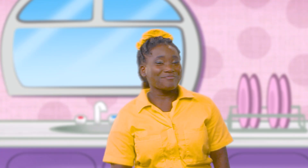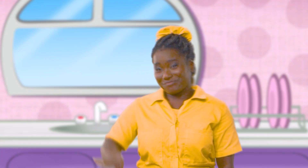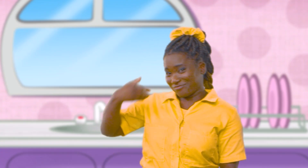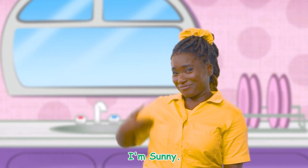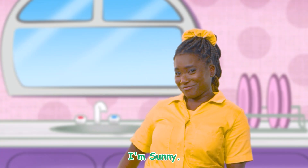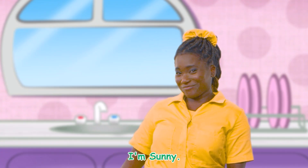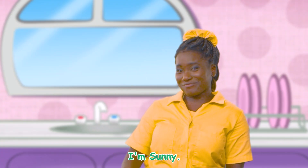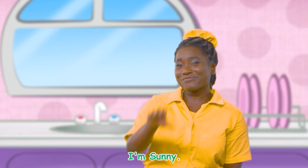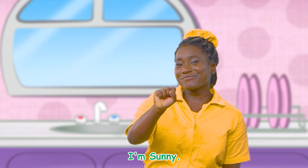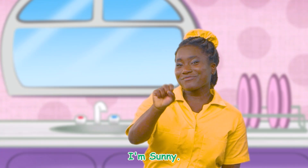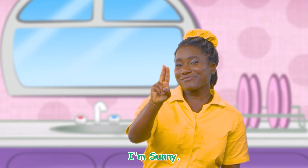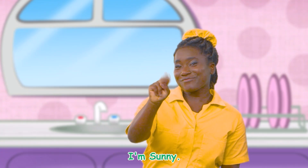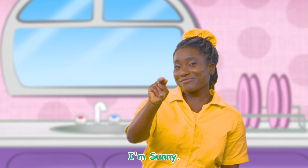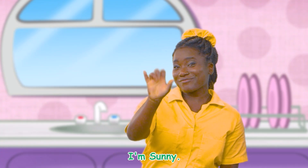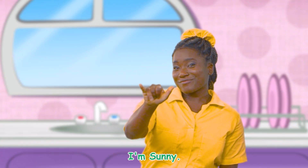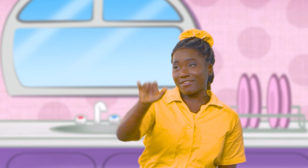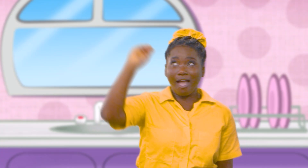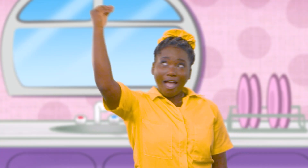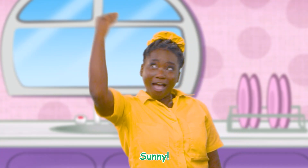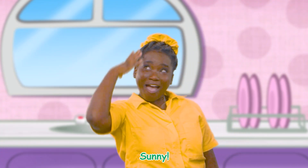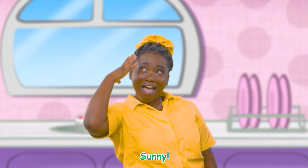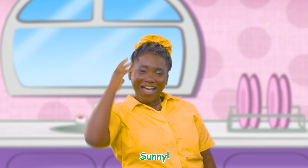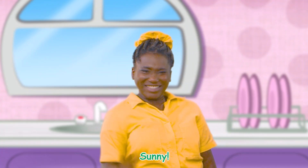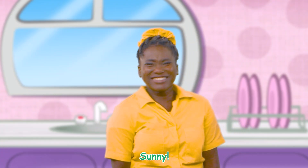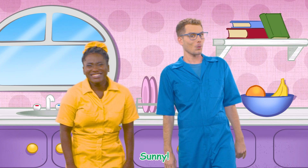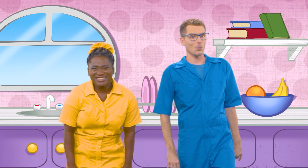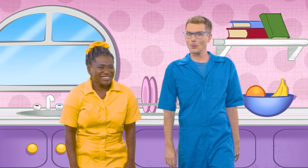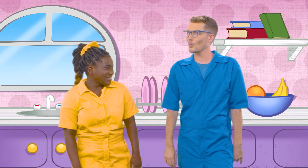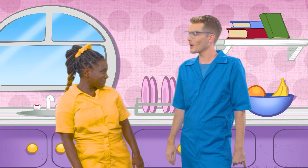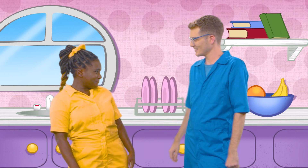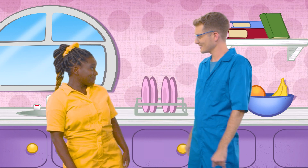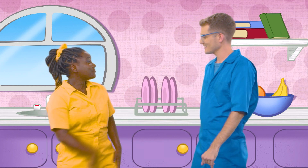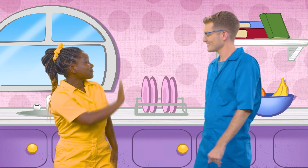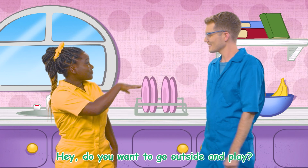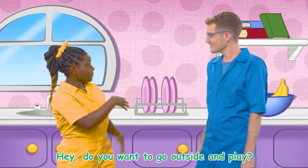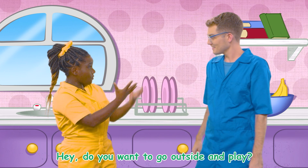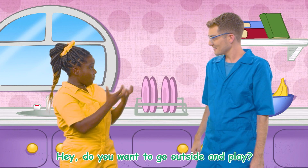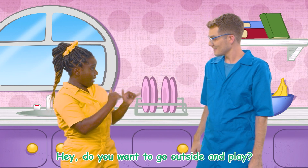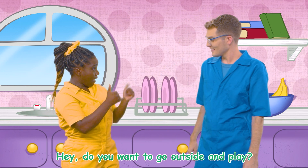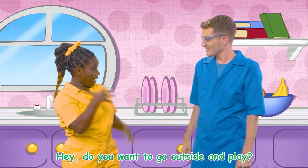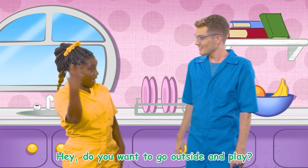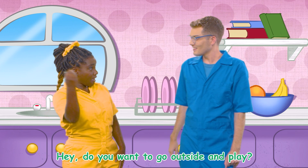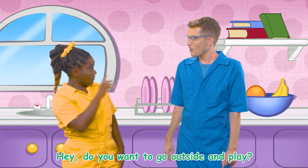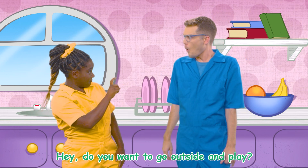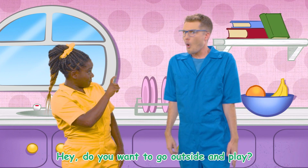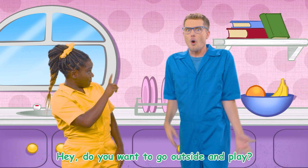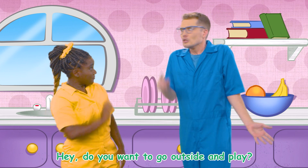Hi, I'm Sunny Sunny Hey, do you want to go outside and play?